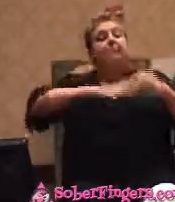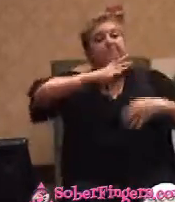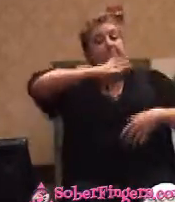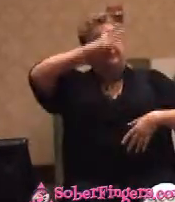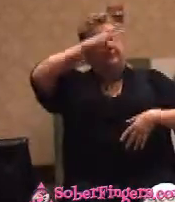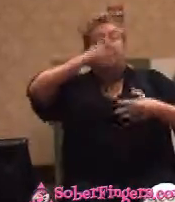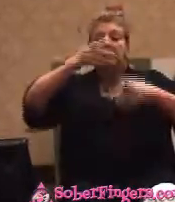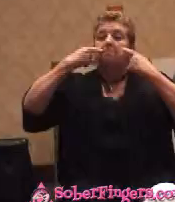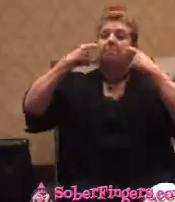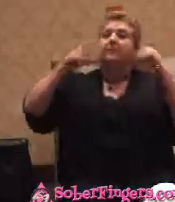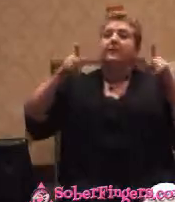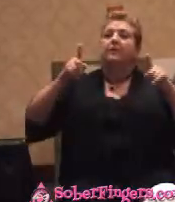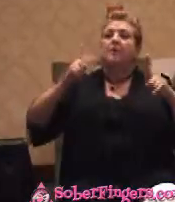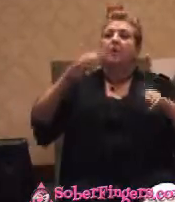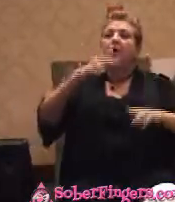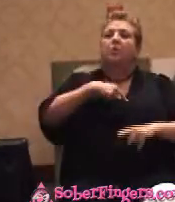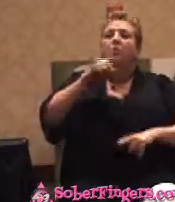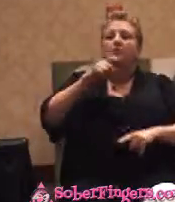we would have to send the bicycle back.